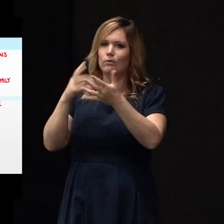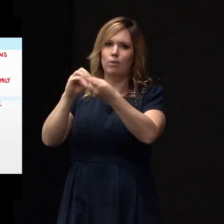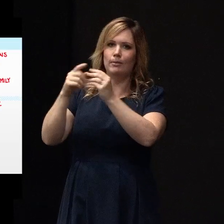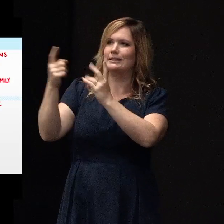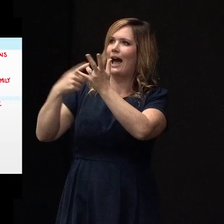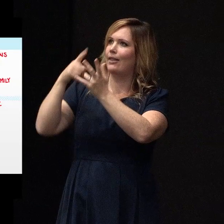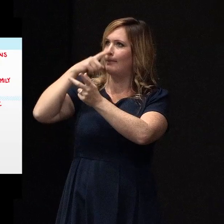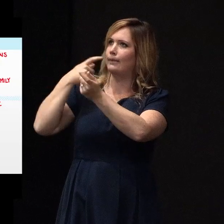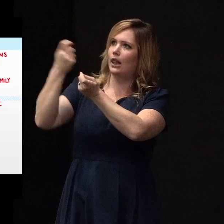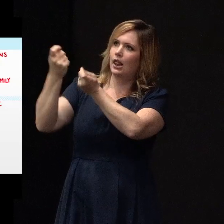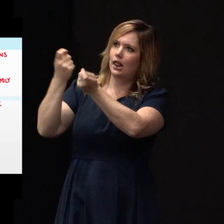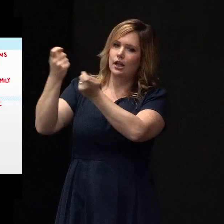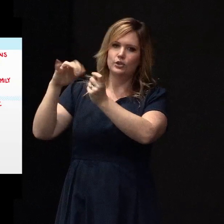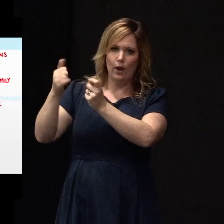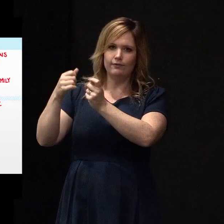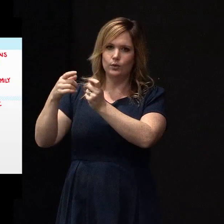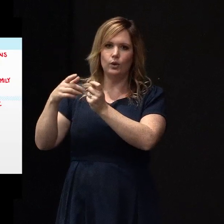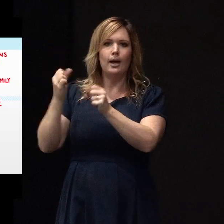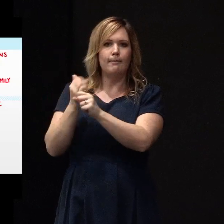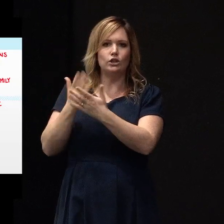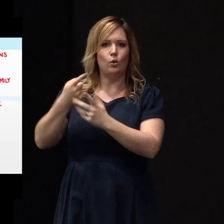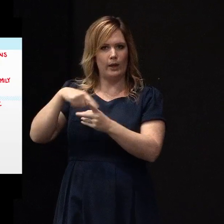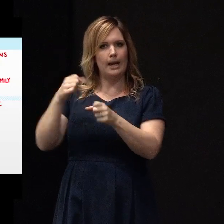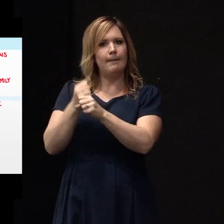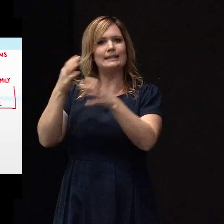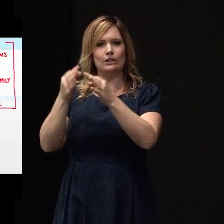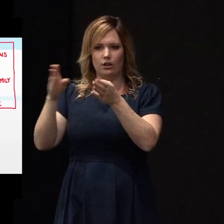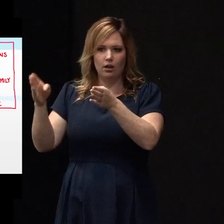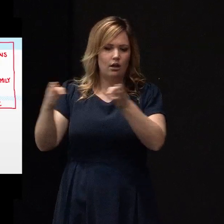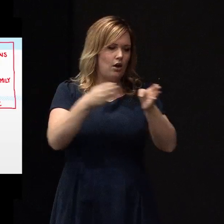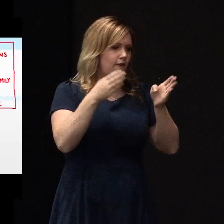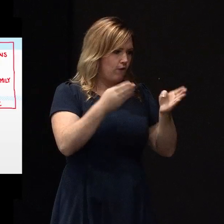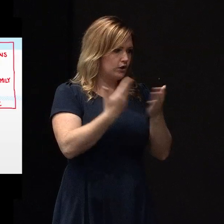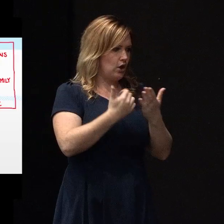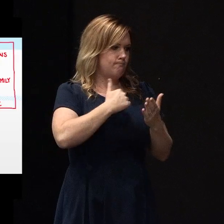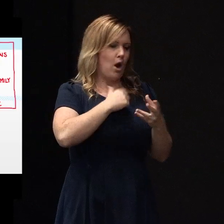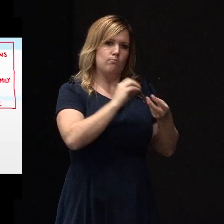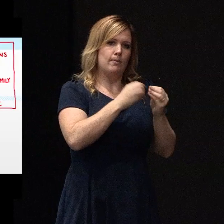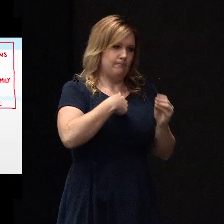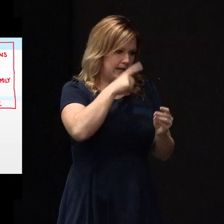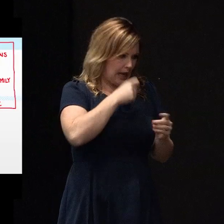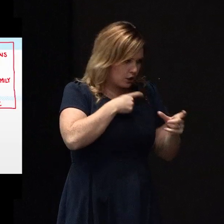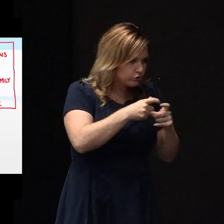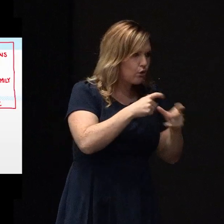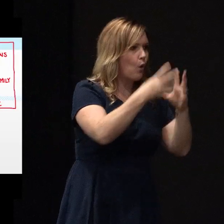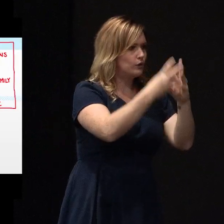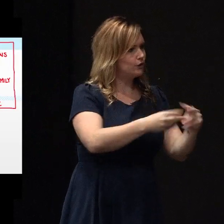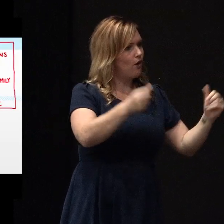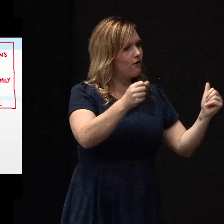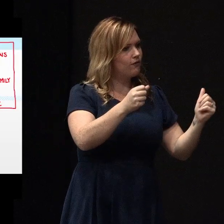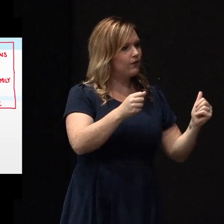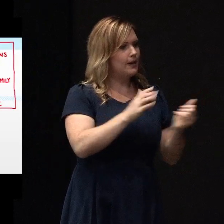a decision to retract our attention onto what we can do. And then we regain the sense of having some